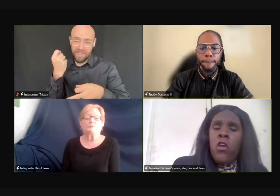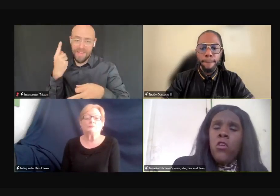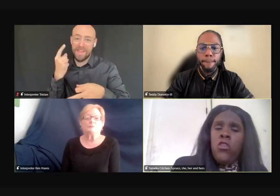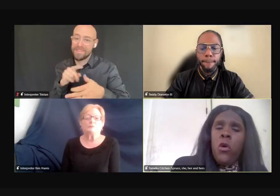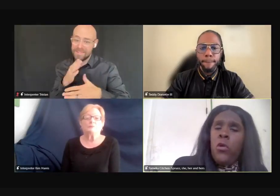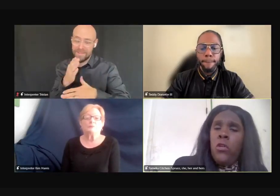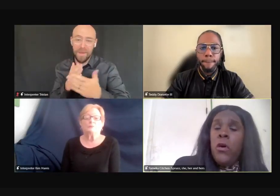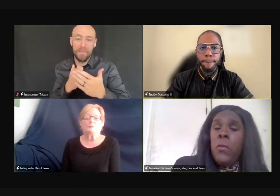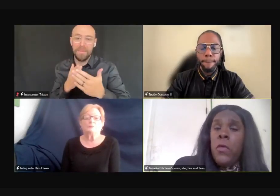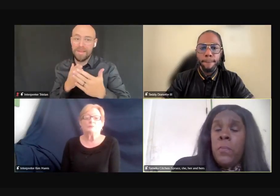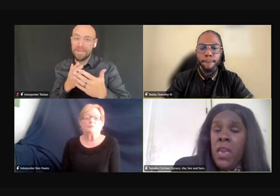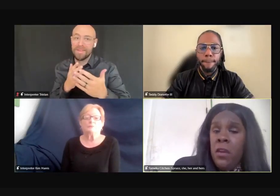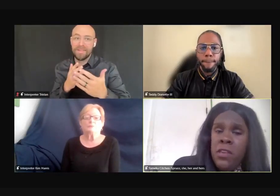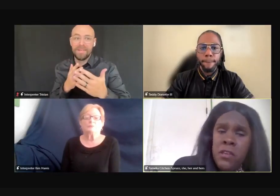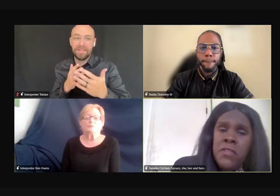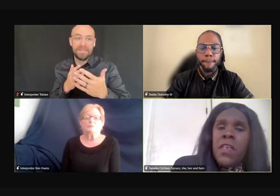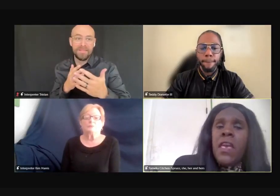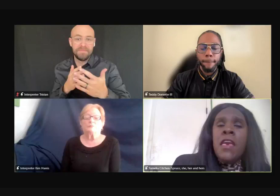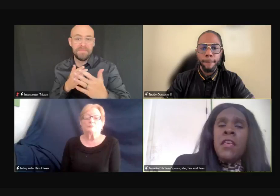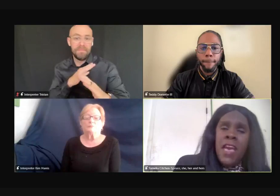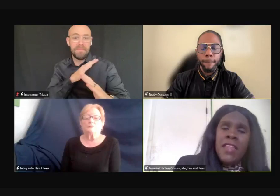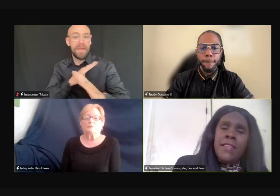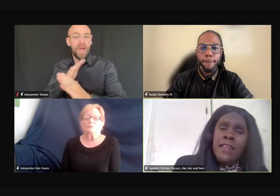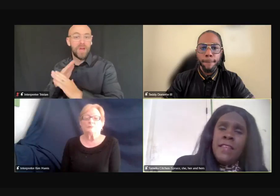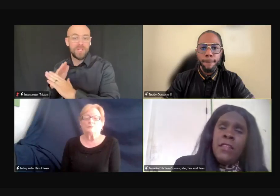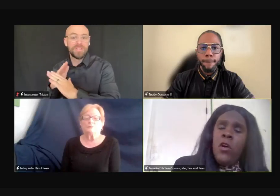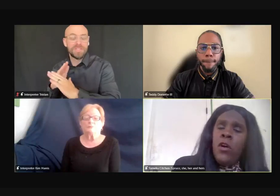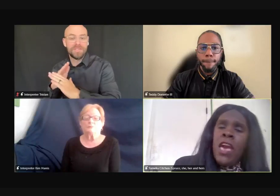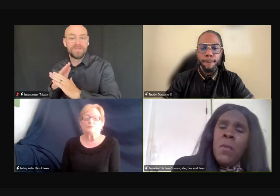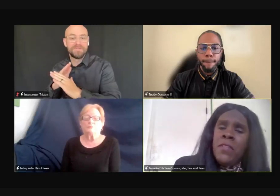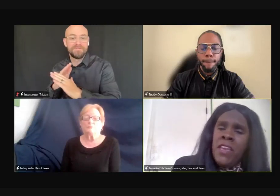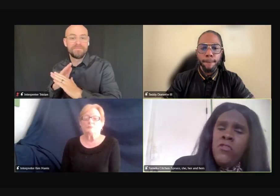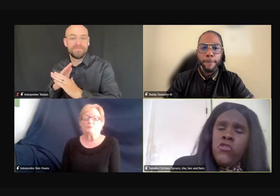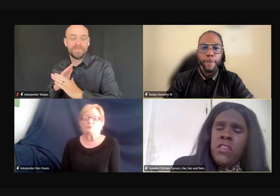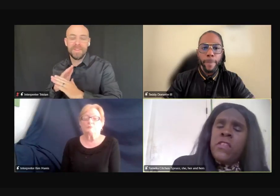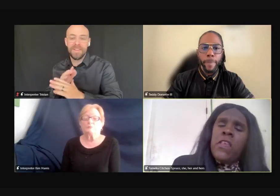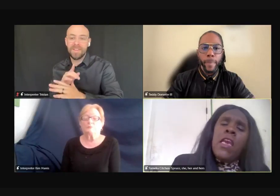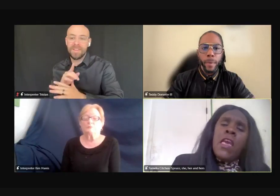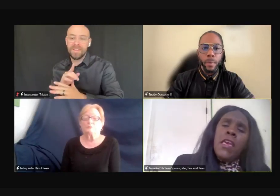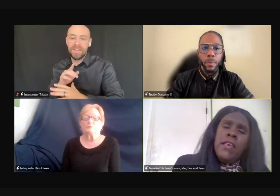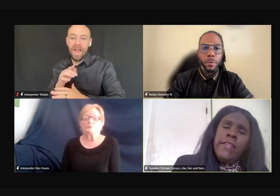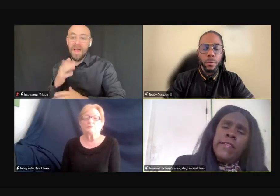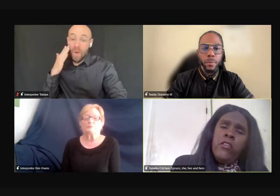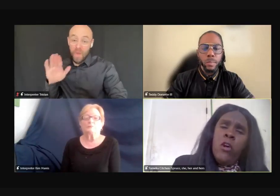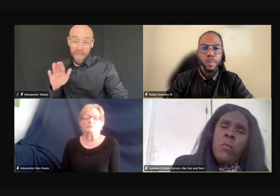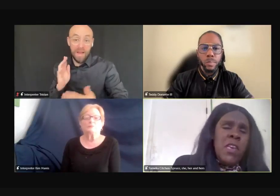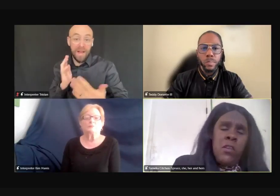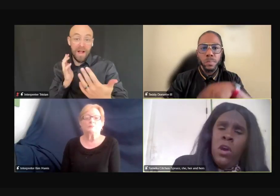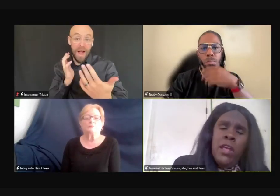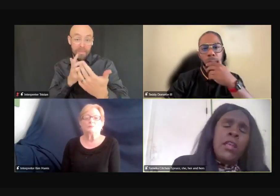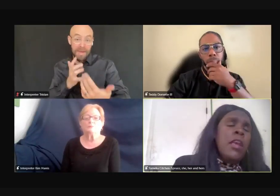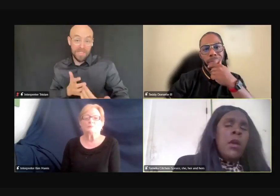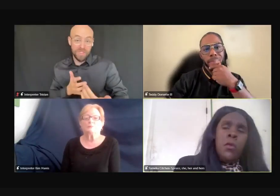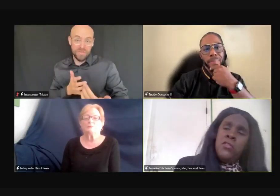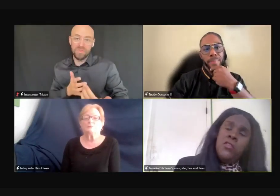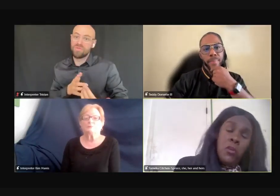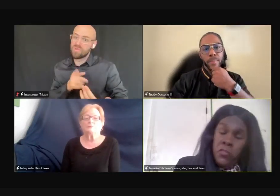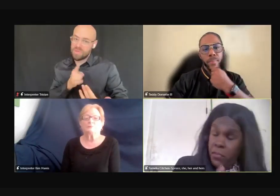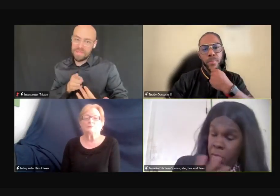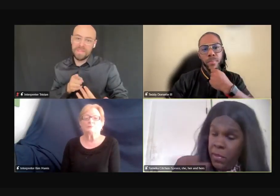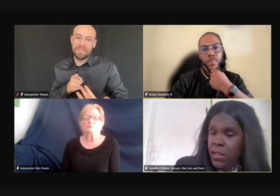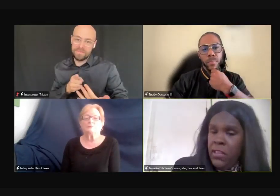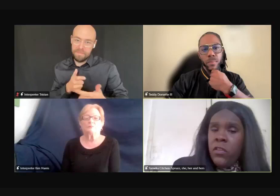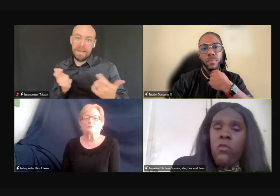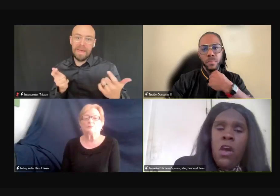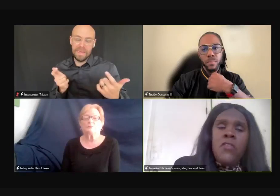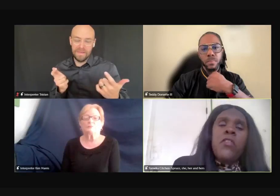of, you know, the, the barriers that exist and the accommodations. Is, you know, is, a big one with, you